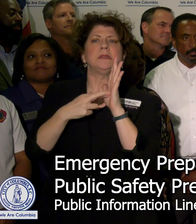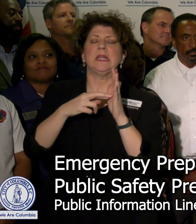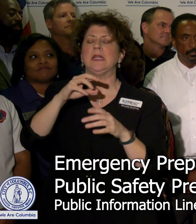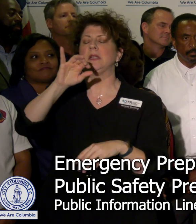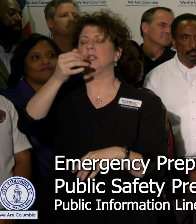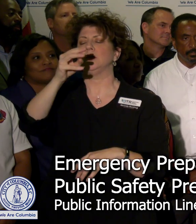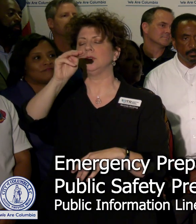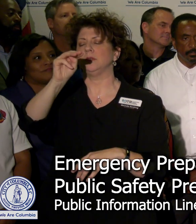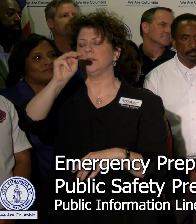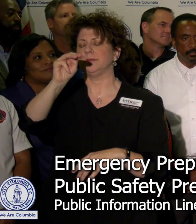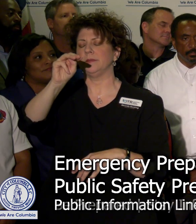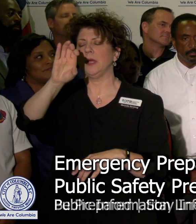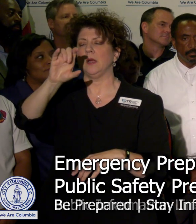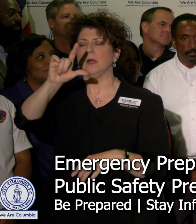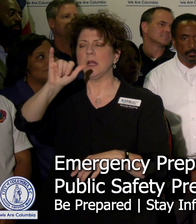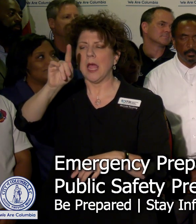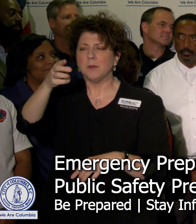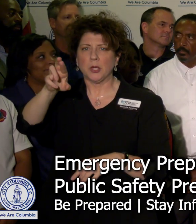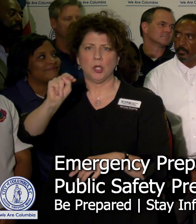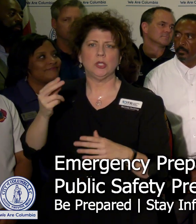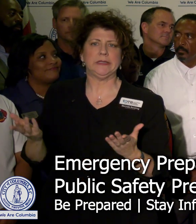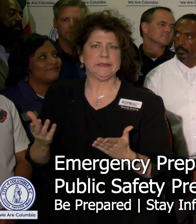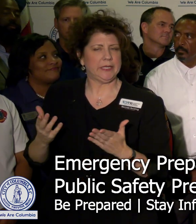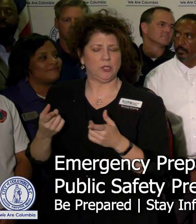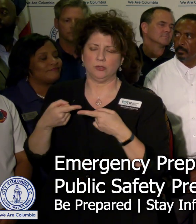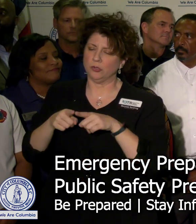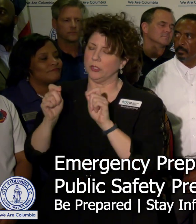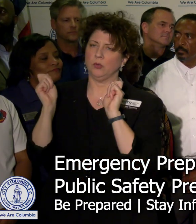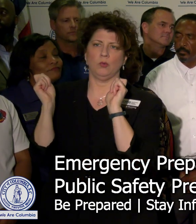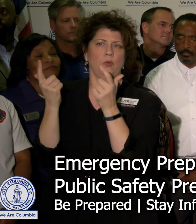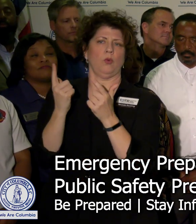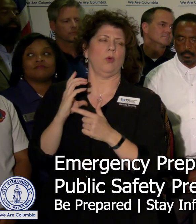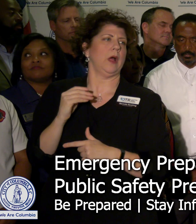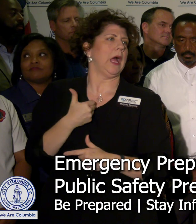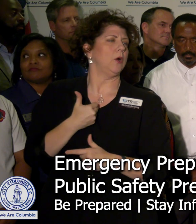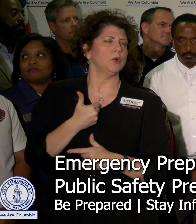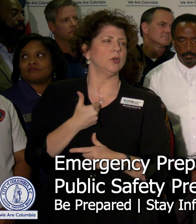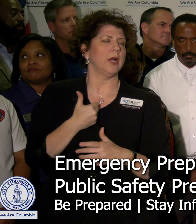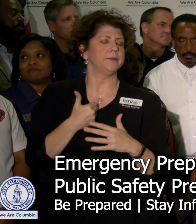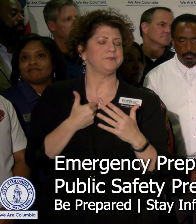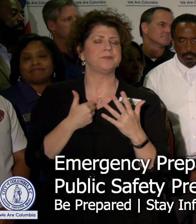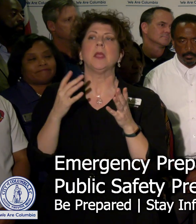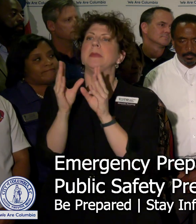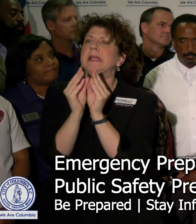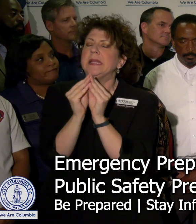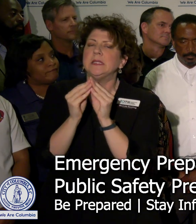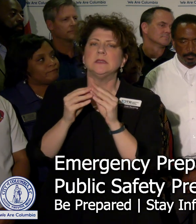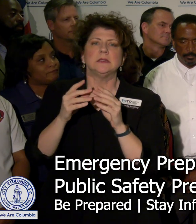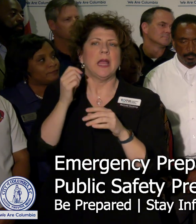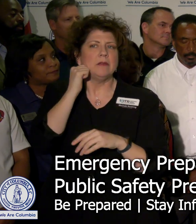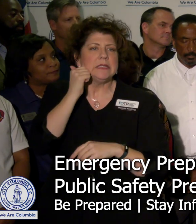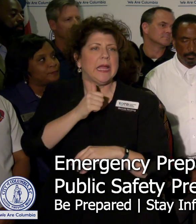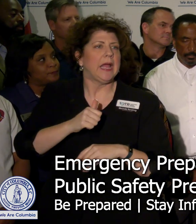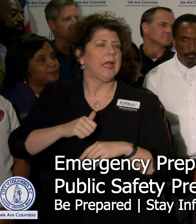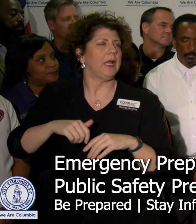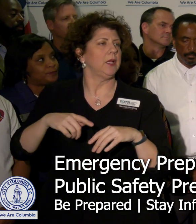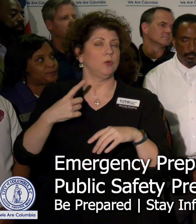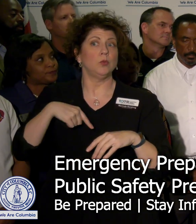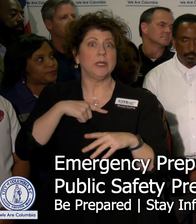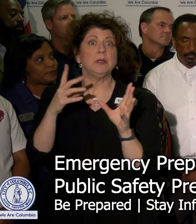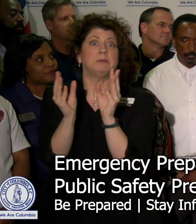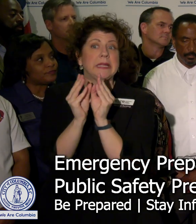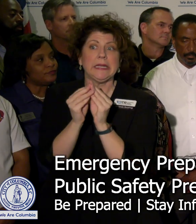Clyburn. He's been present in all of our meetings. Every day we've been meeting to